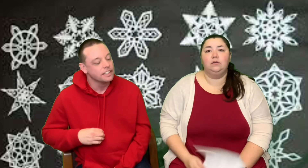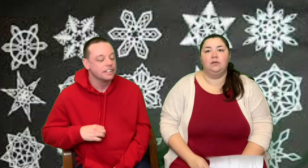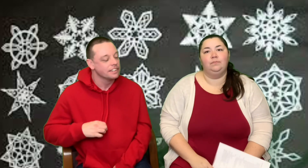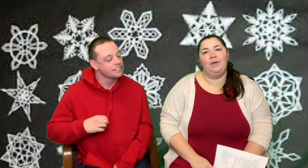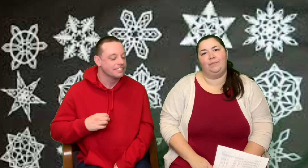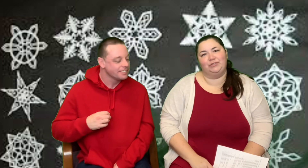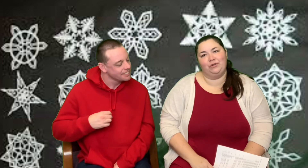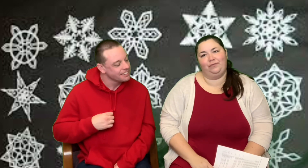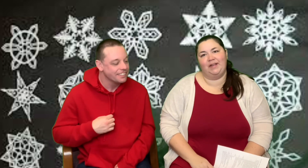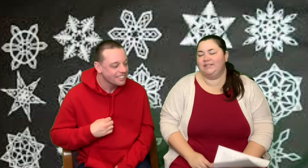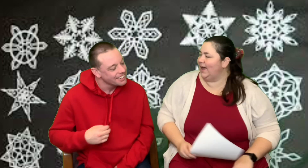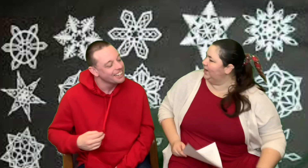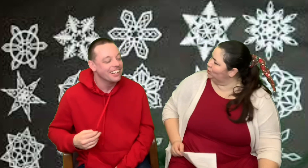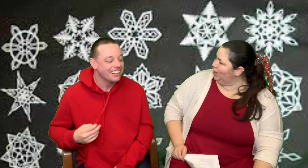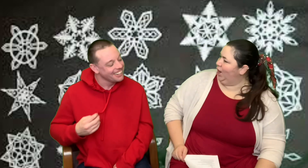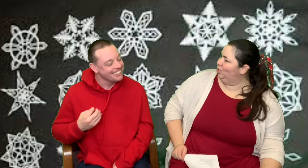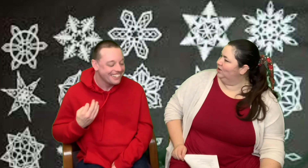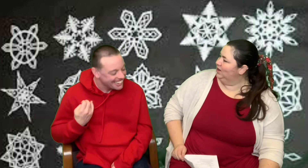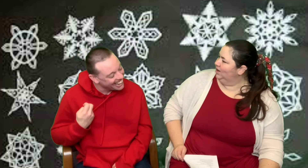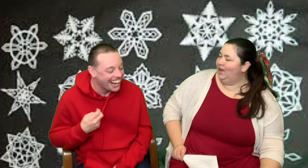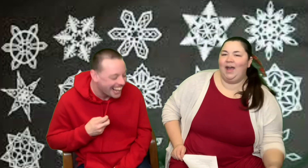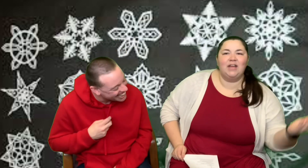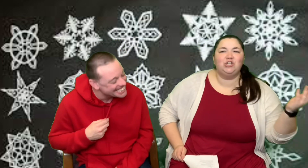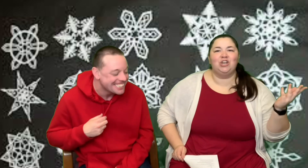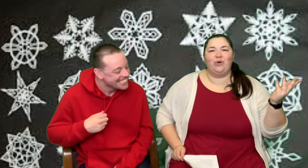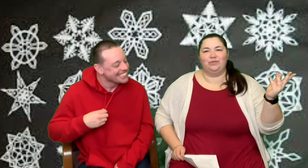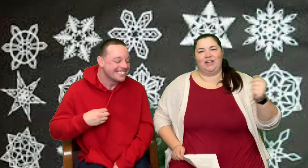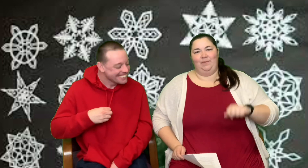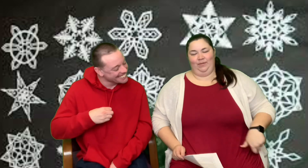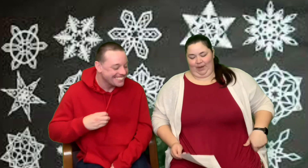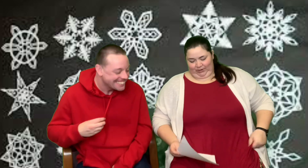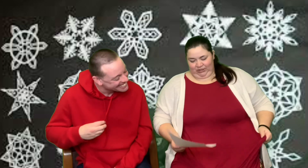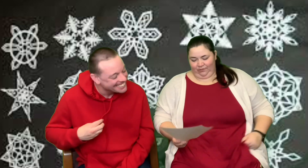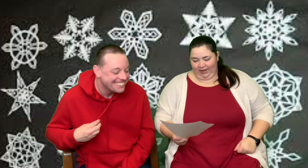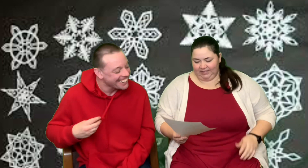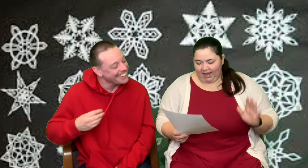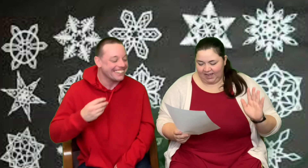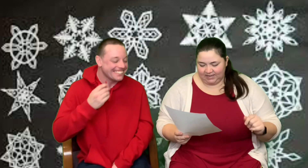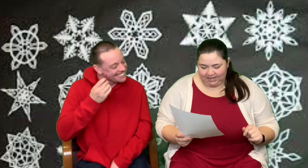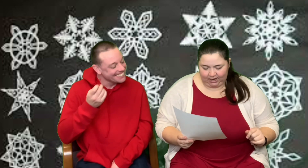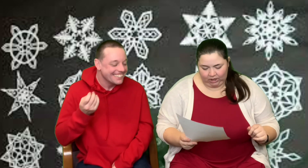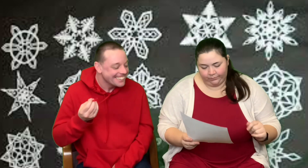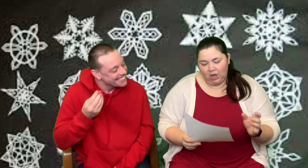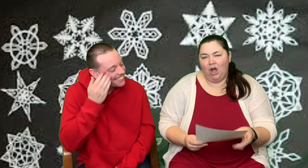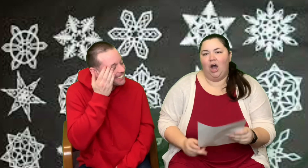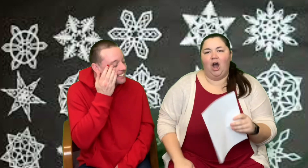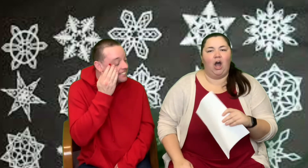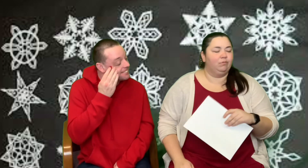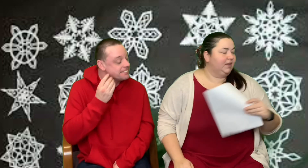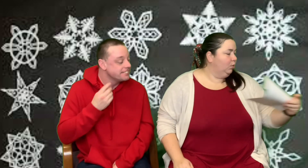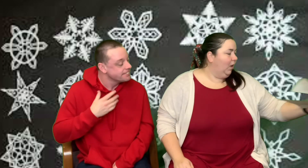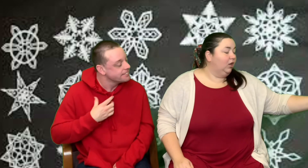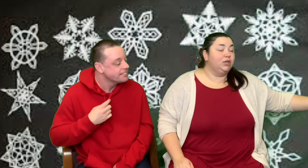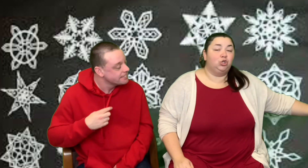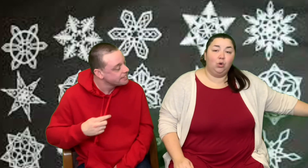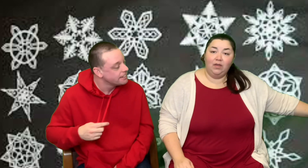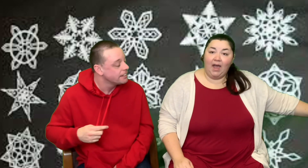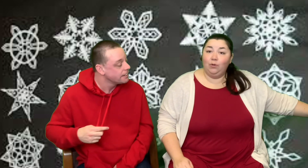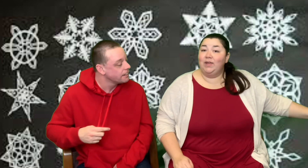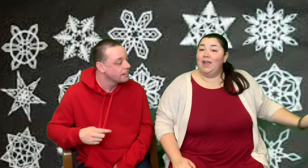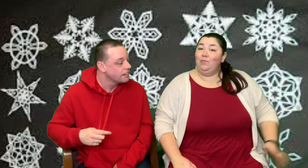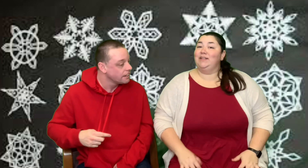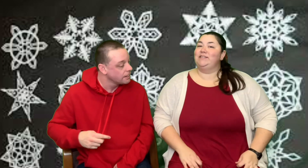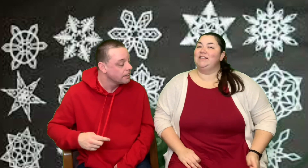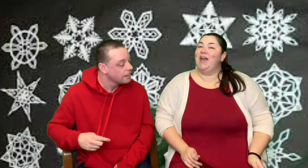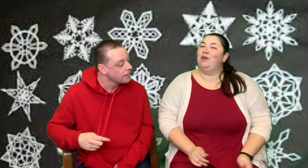today, paper snowflakes. How'd you know? How'd you know it was going to be paper snowflakes? I did not. know. All right. Well, enjoy